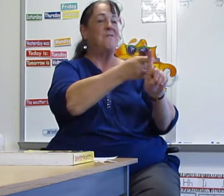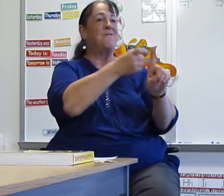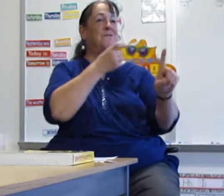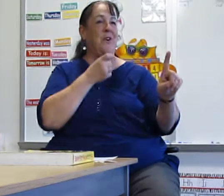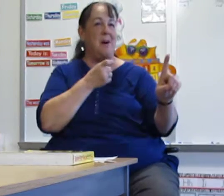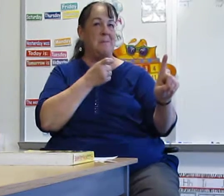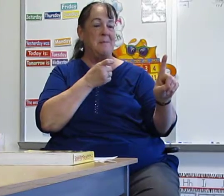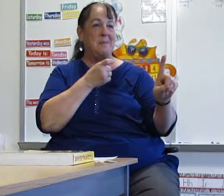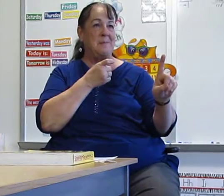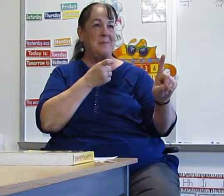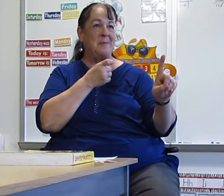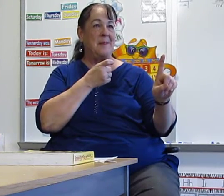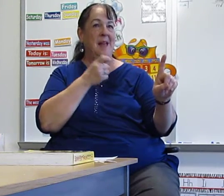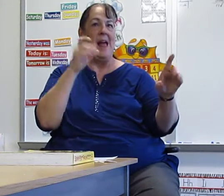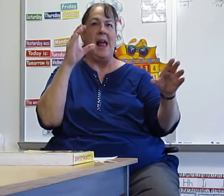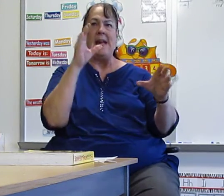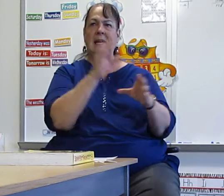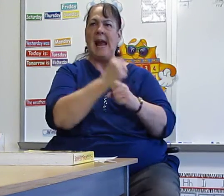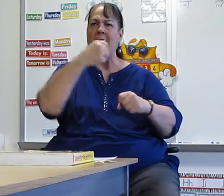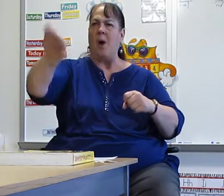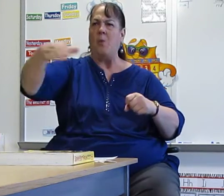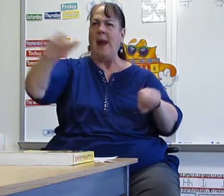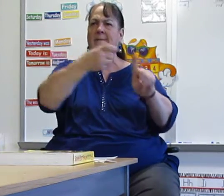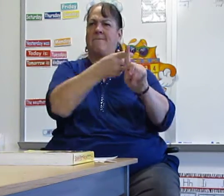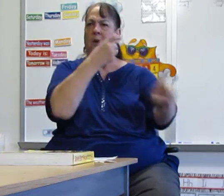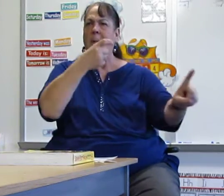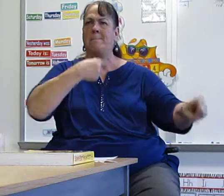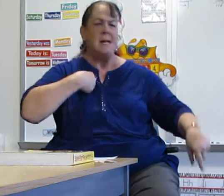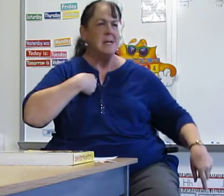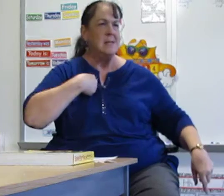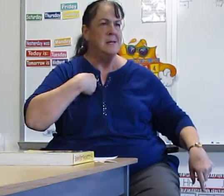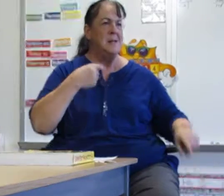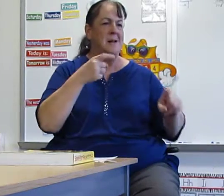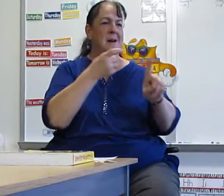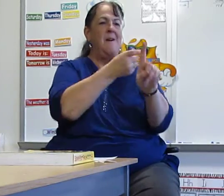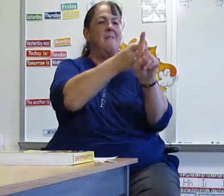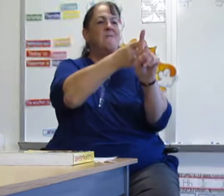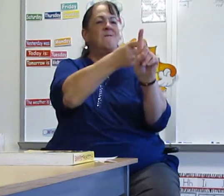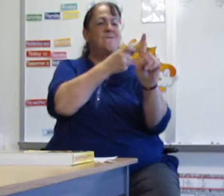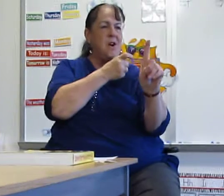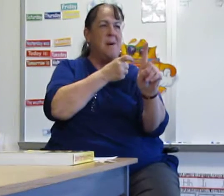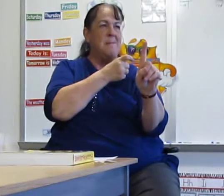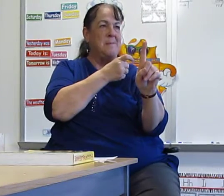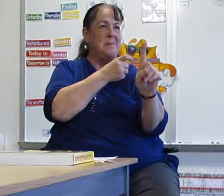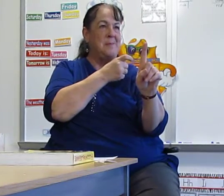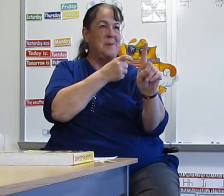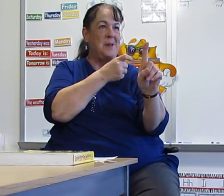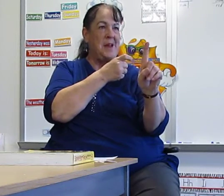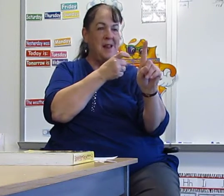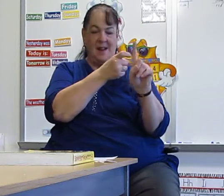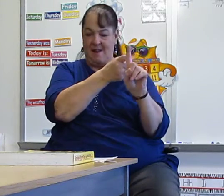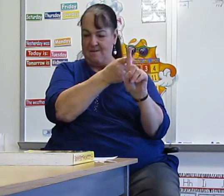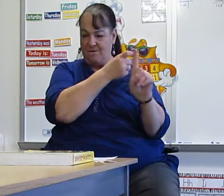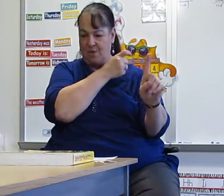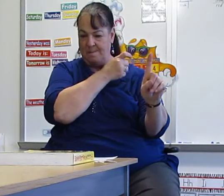From. Get away from me. From. Okay. From.